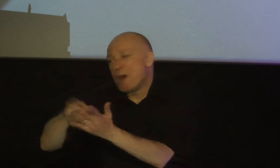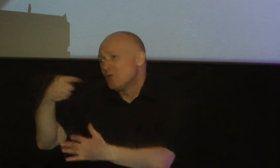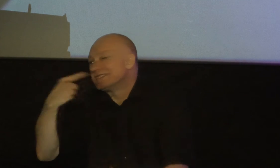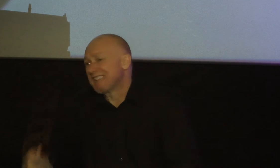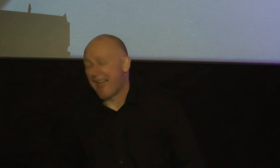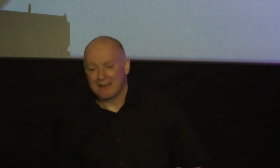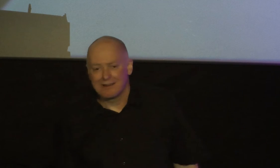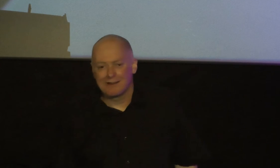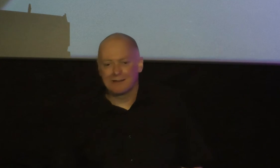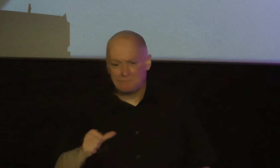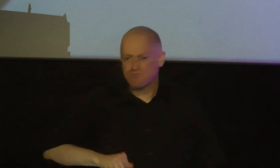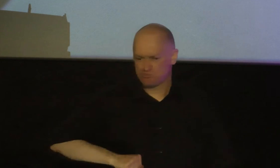has to say